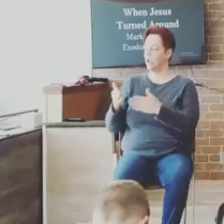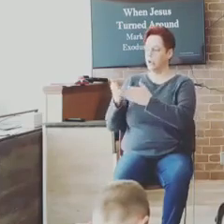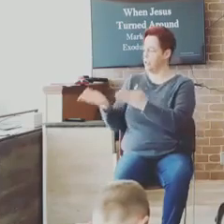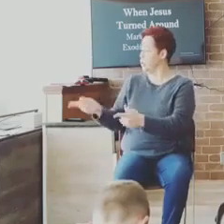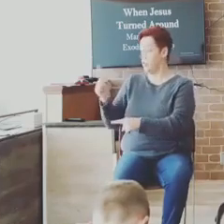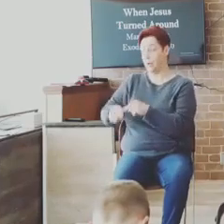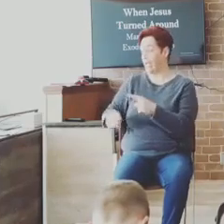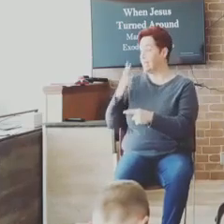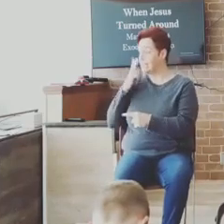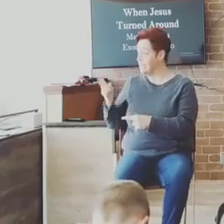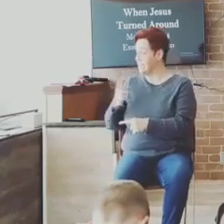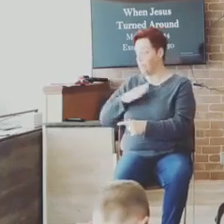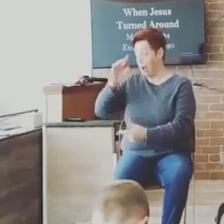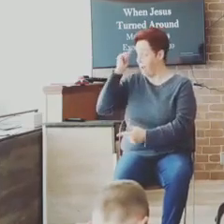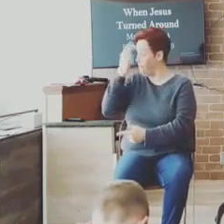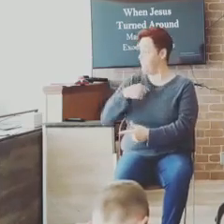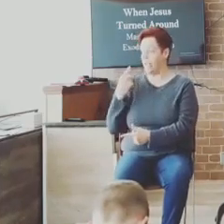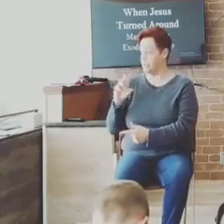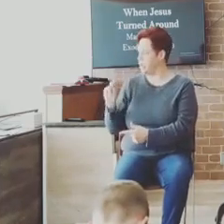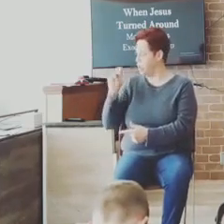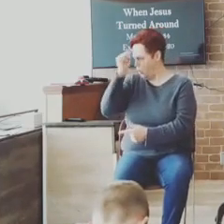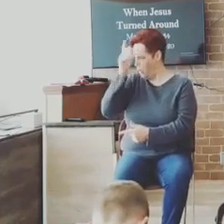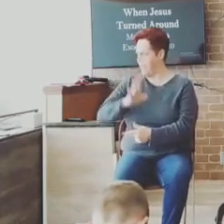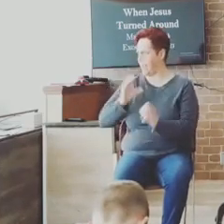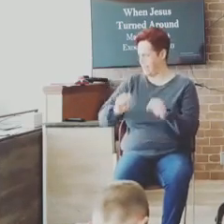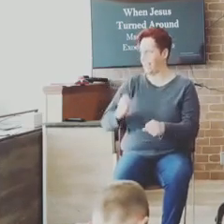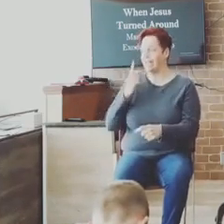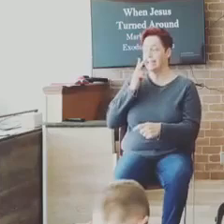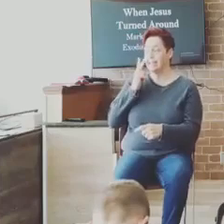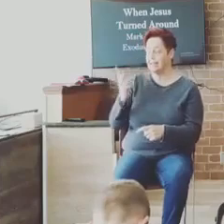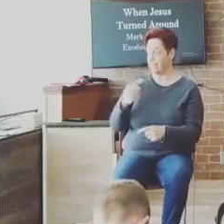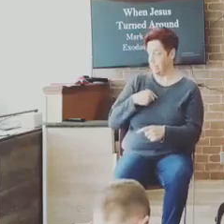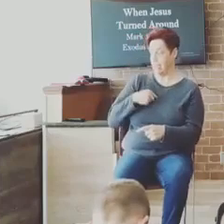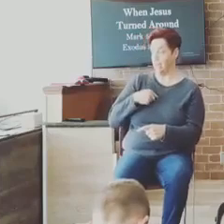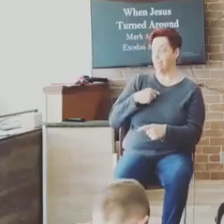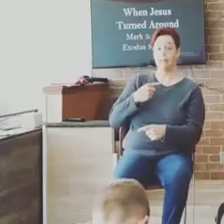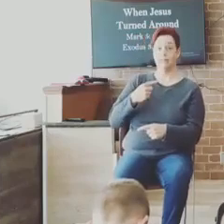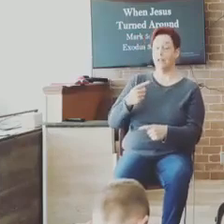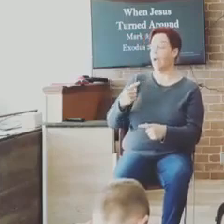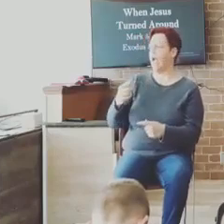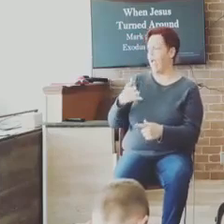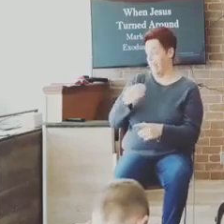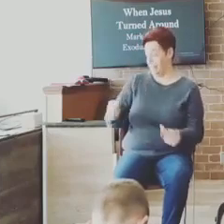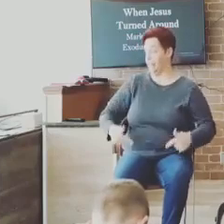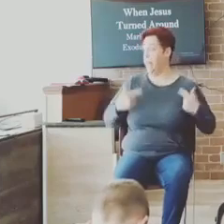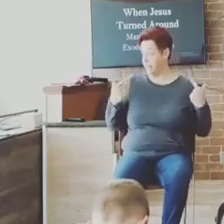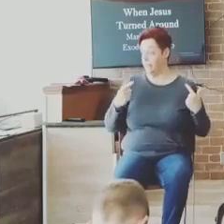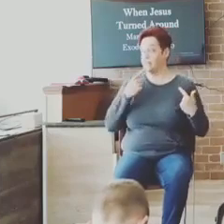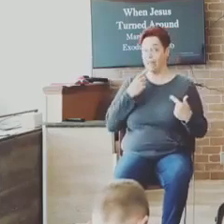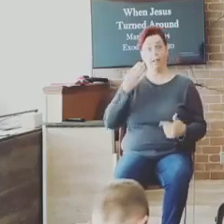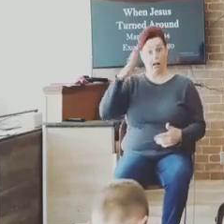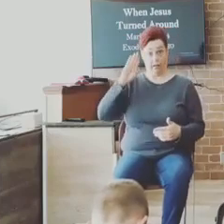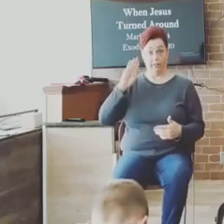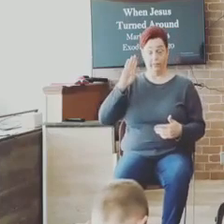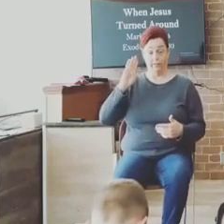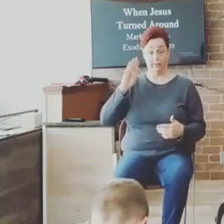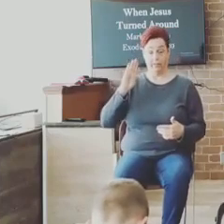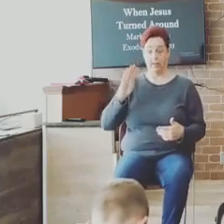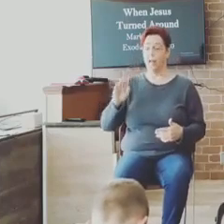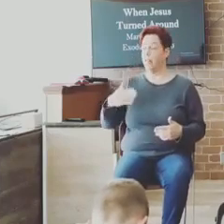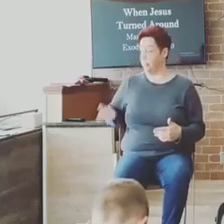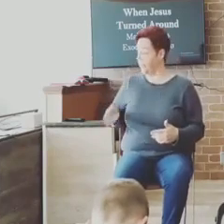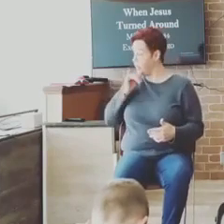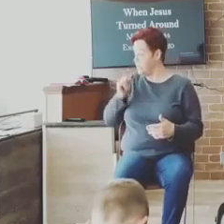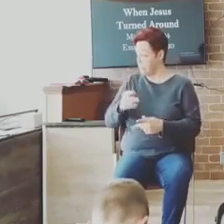no man see me and live. And the Lord said, Behold, there is a place by me, and thou shalt stand upon a